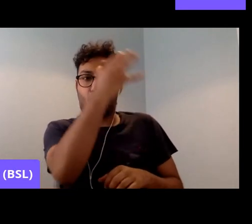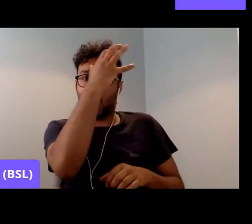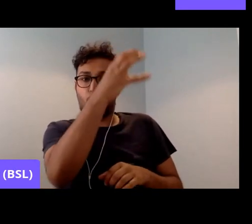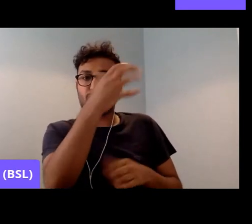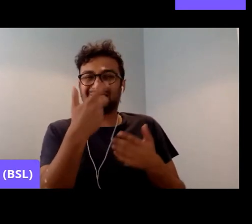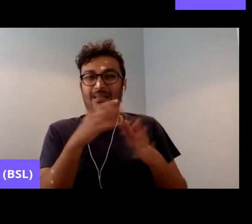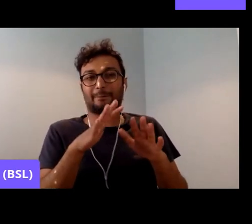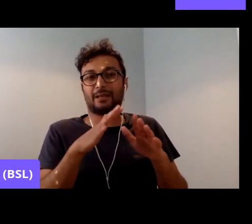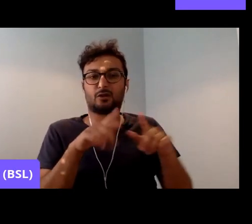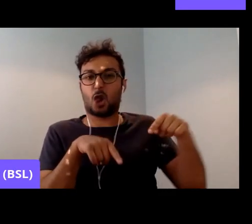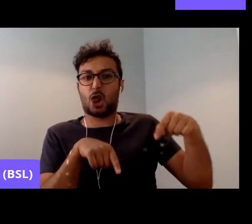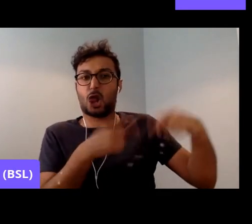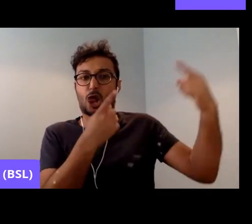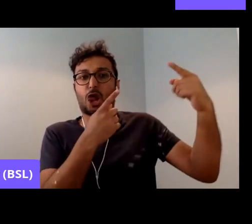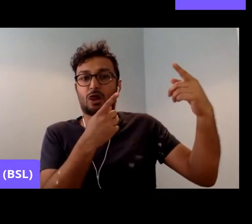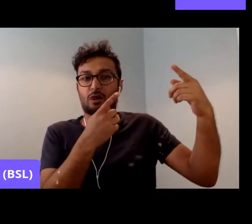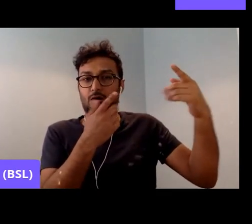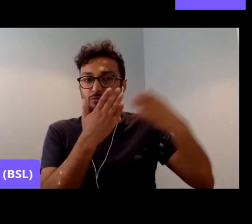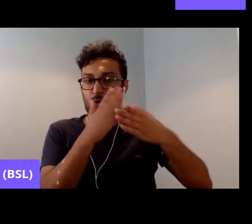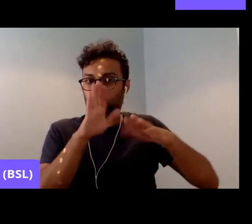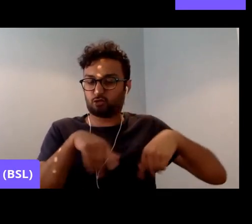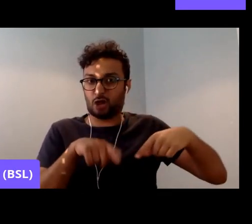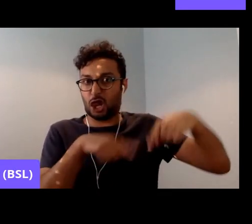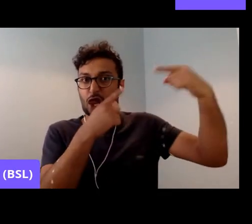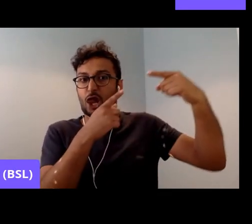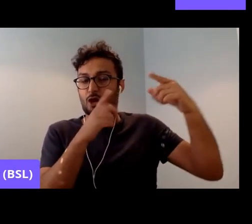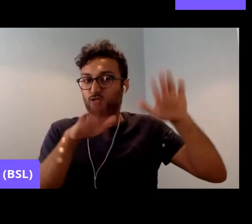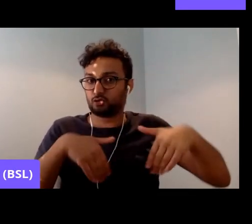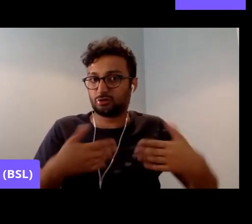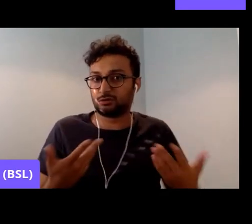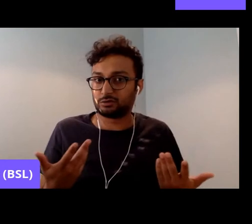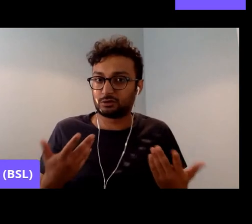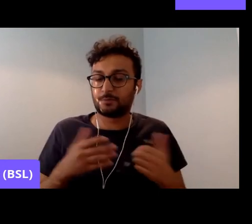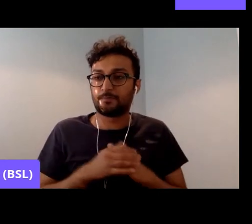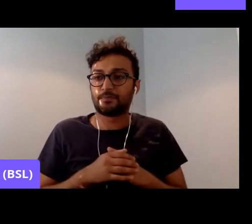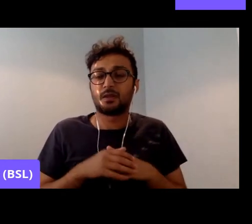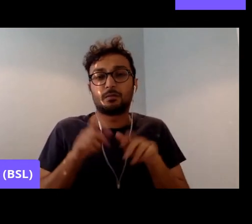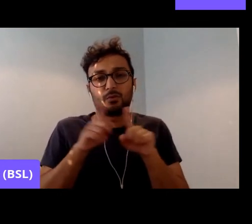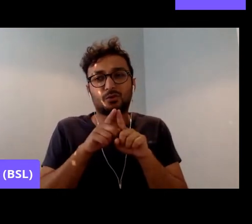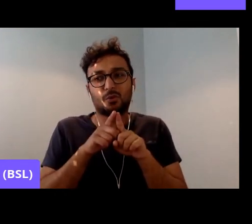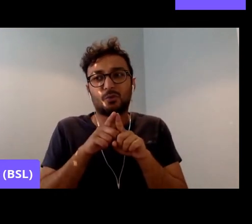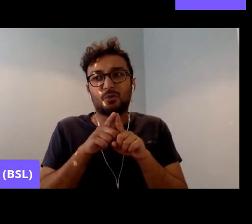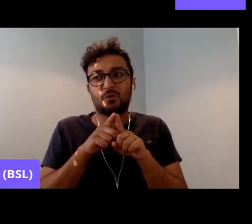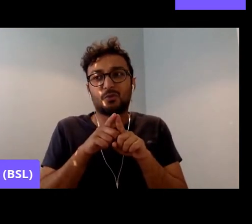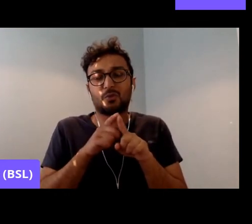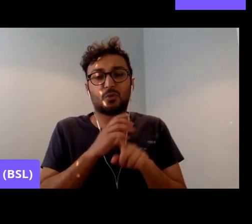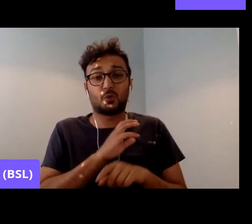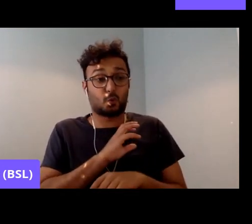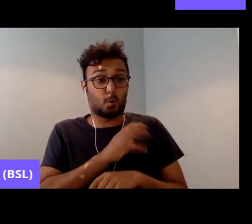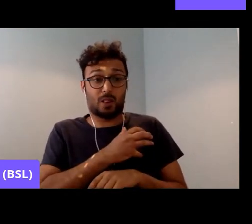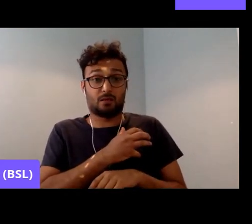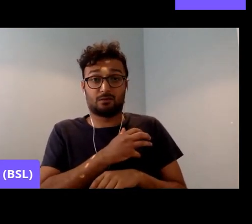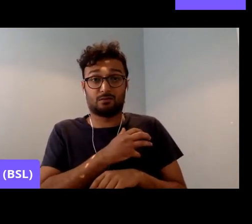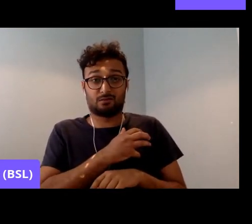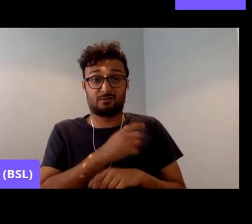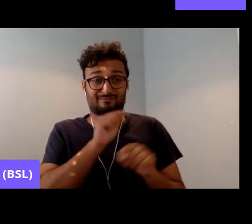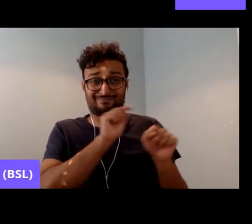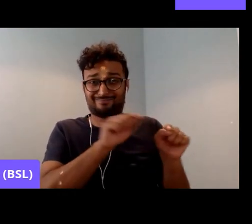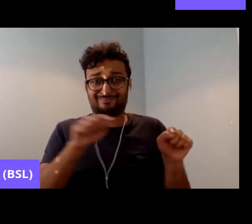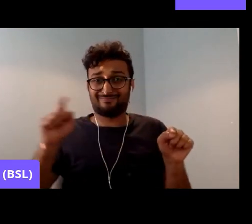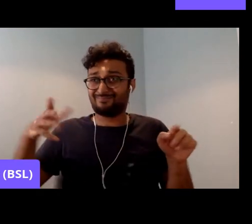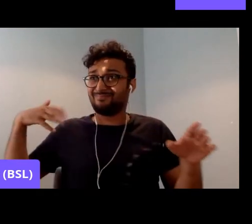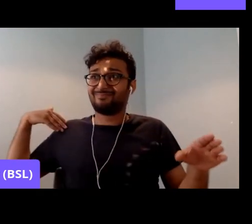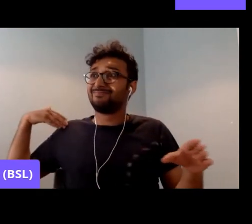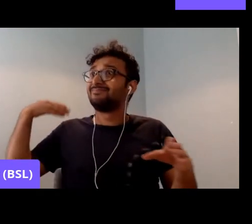And the reason for this was that the unions have always been willing to compromise with the right-wing labor